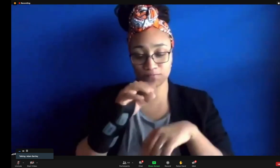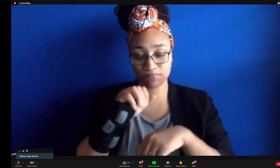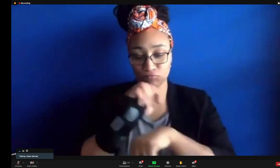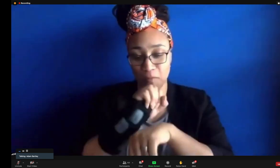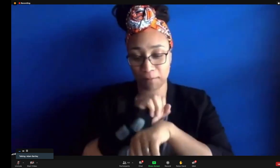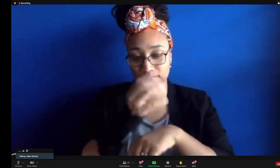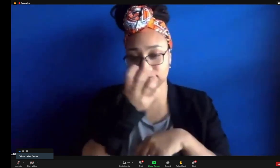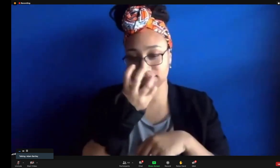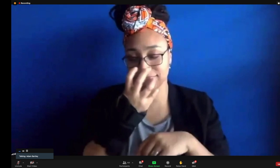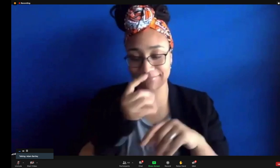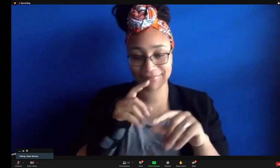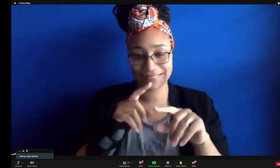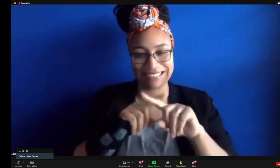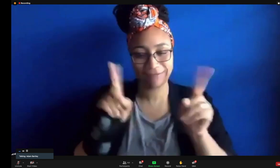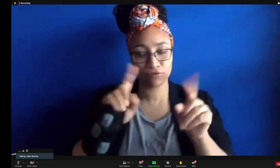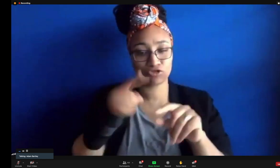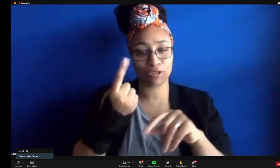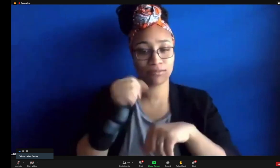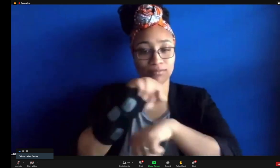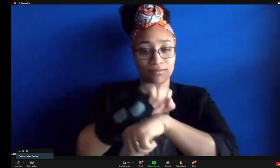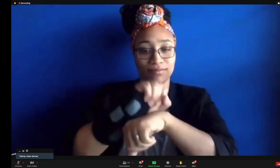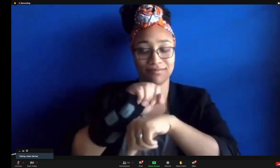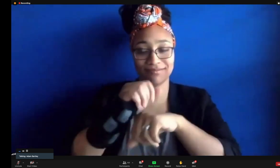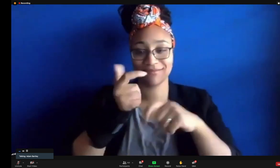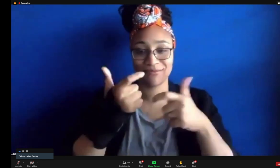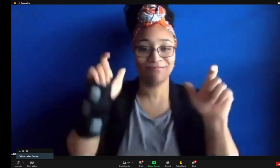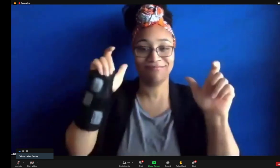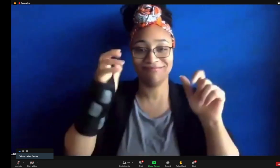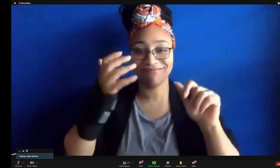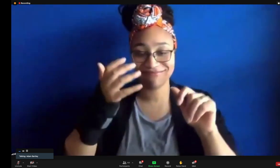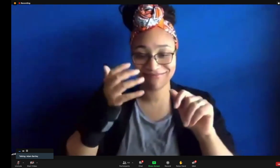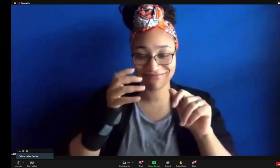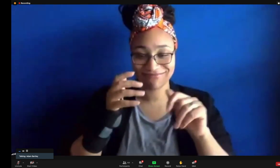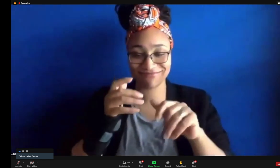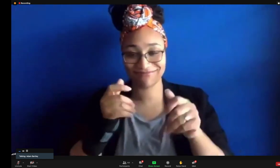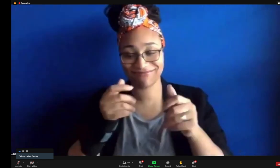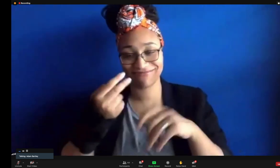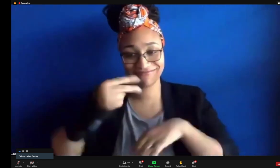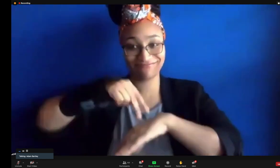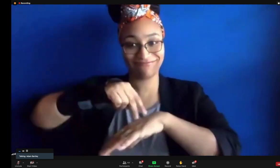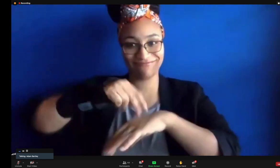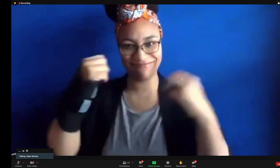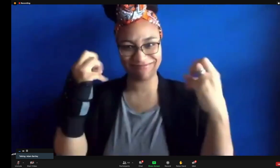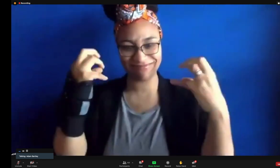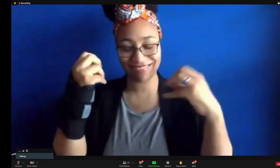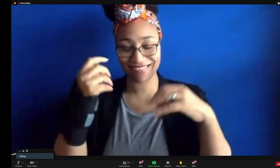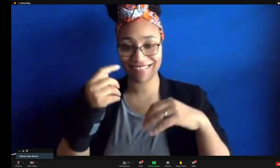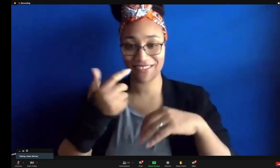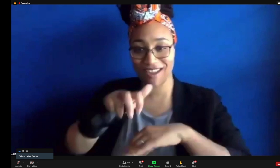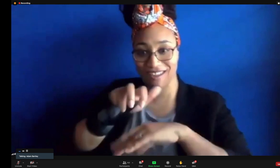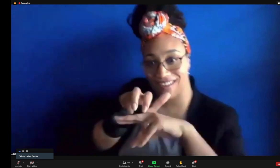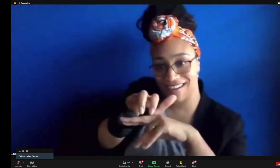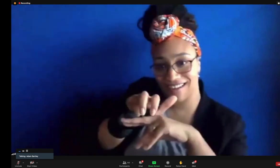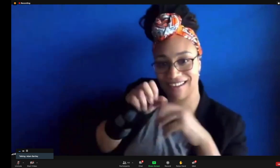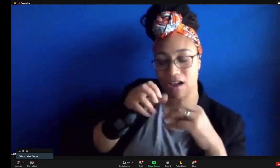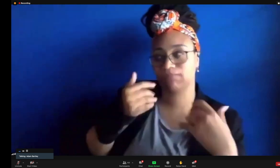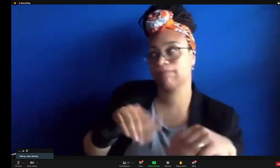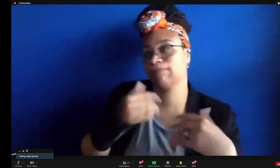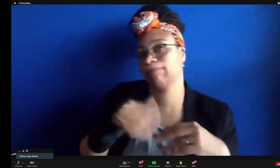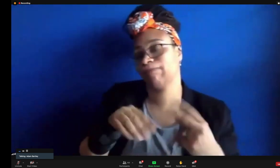myself as an on-screen talent. I think it's amazing. Probably one of the first times I've had this kind of experience where I've been on-screen talent and also